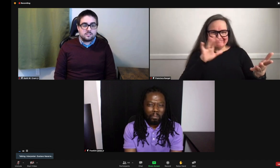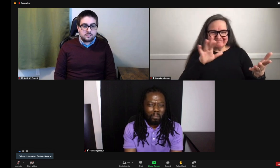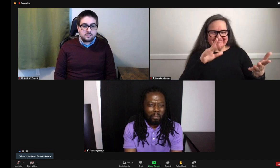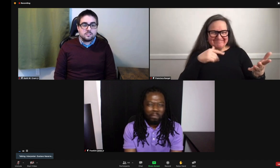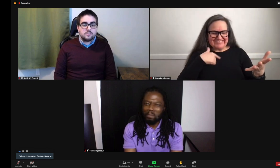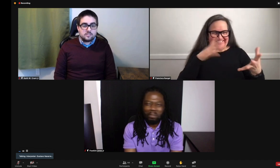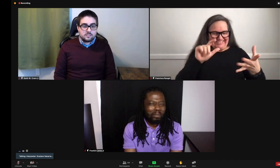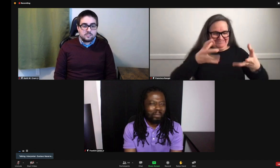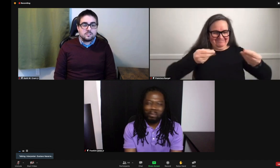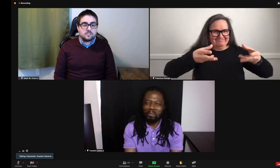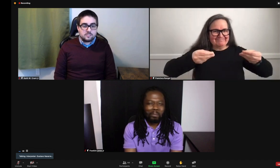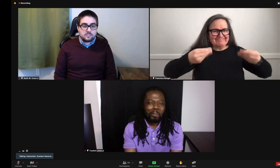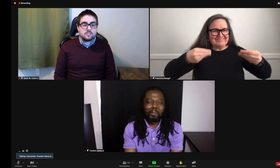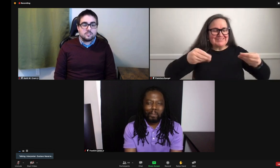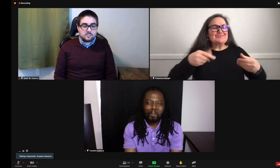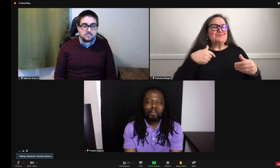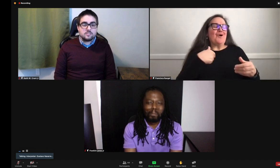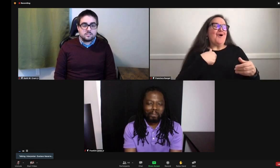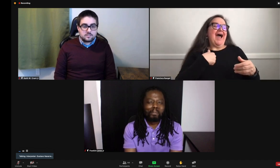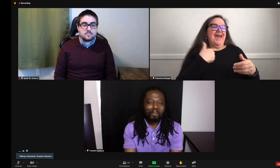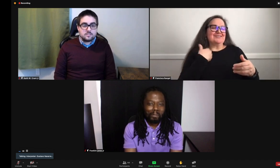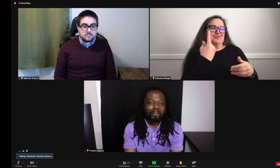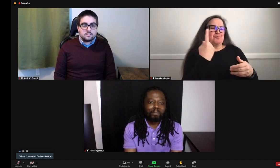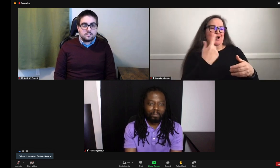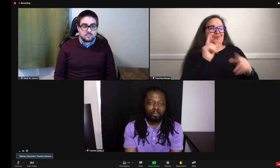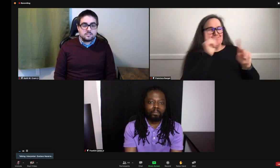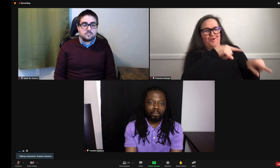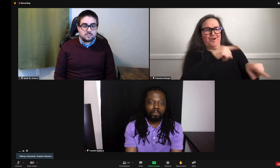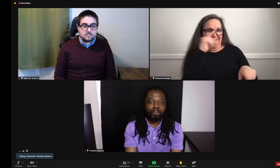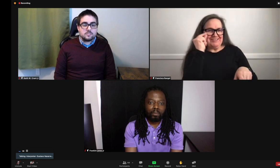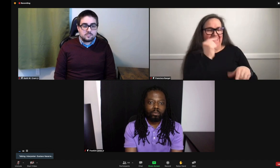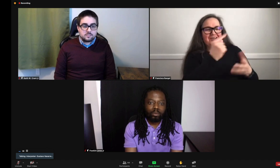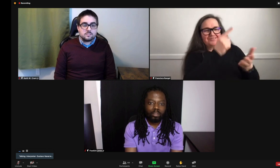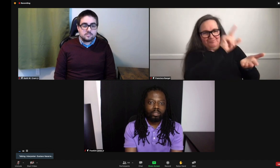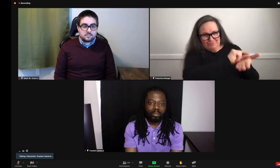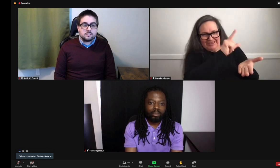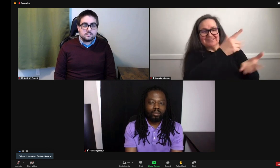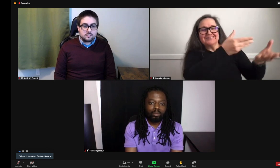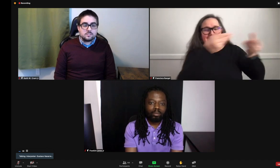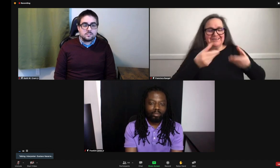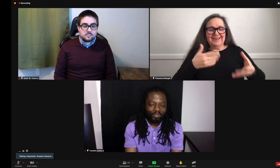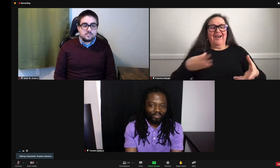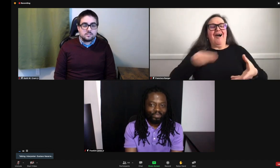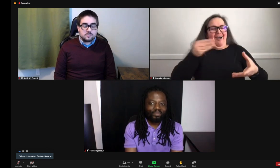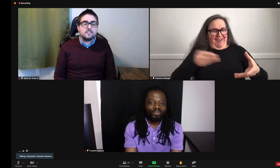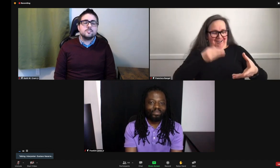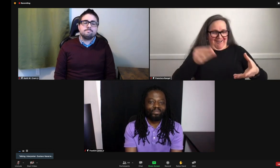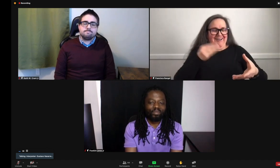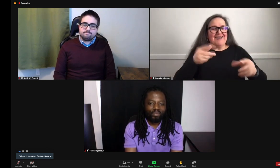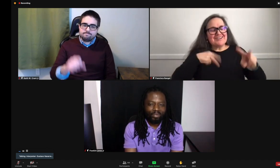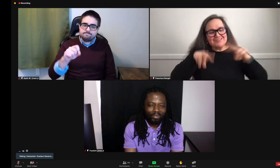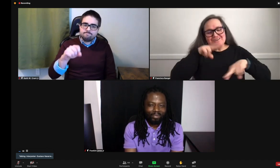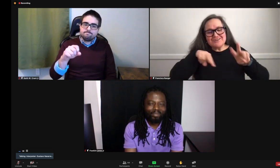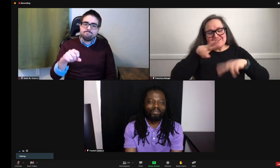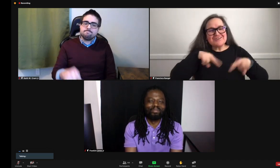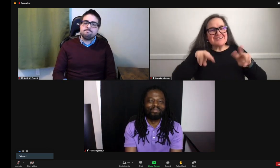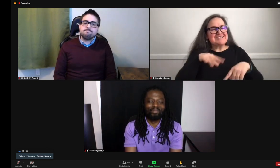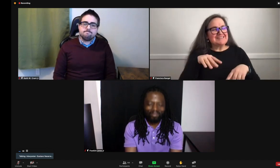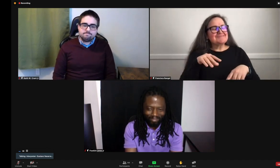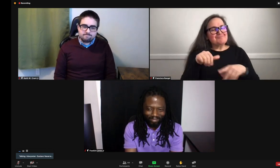do all of it on the computer, that was definitely an awkward experience for me. I did actually go to Gallaudet and I printed the script. And that was much